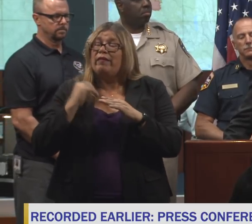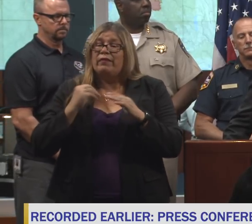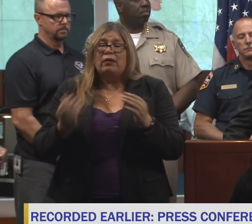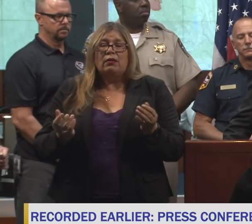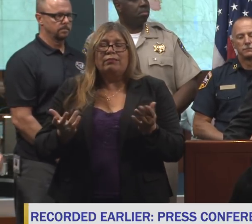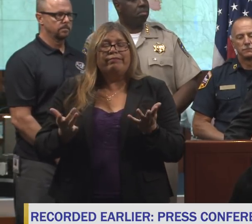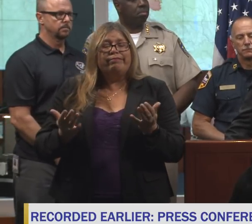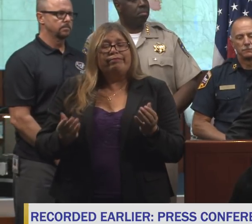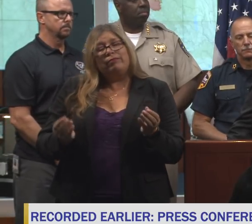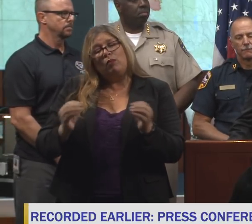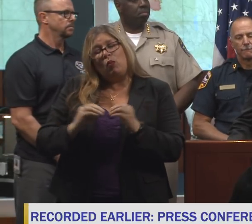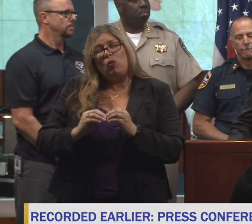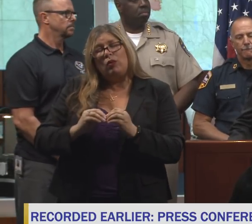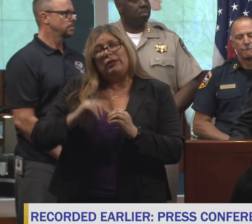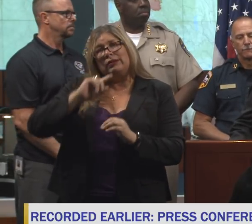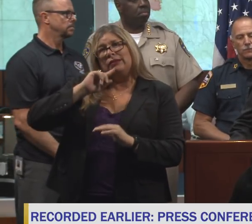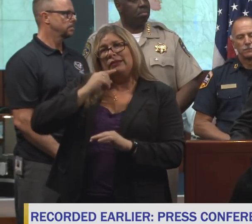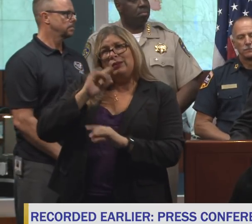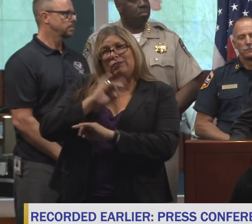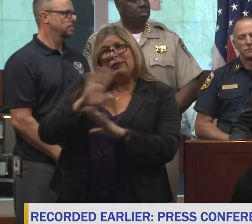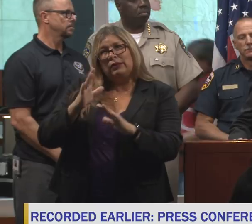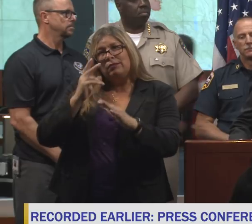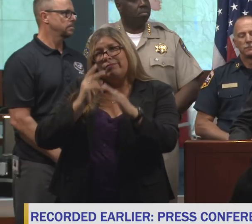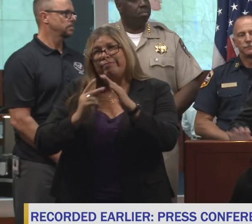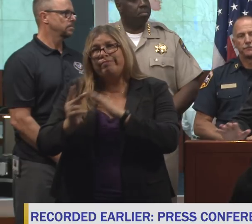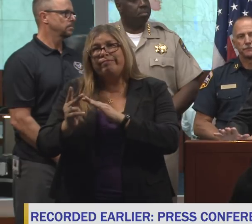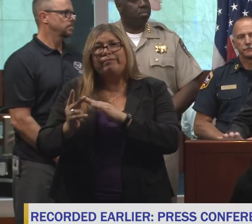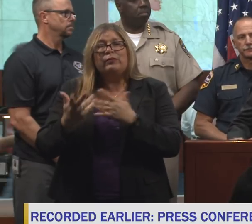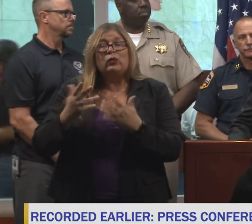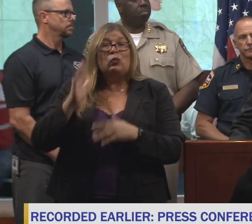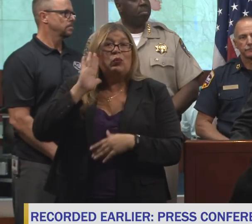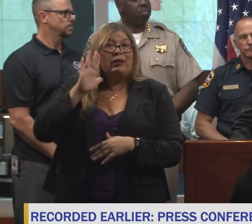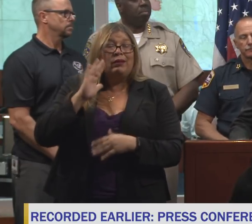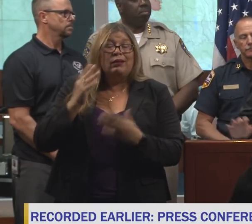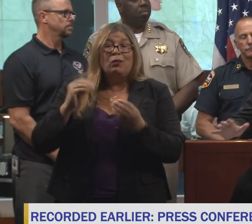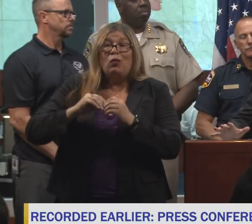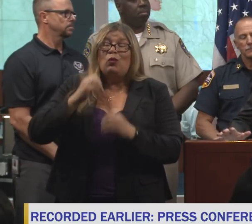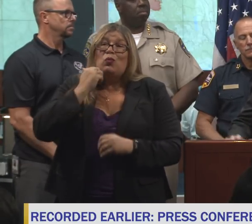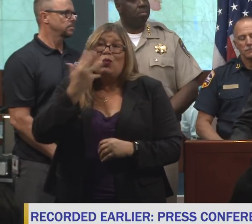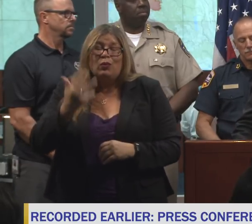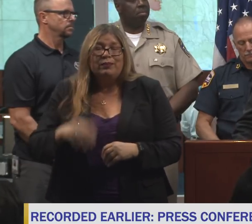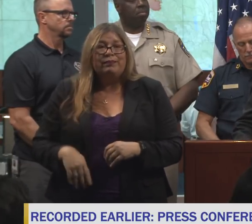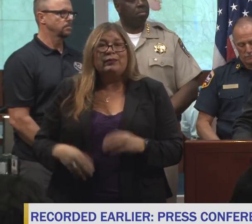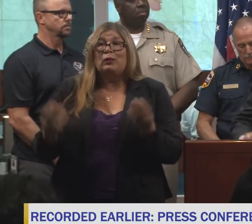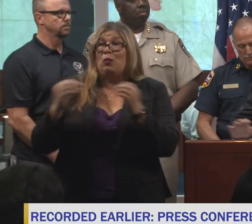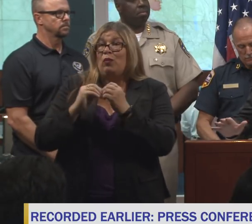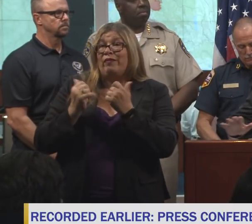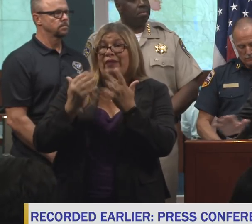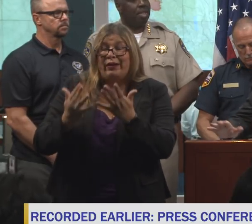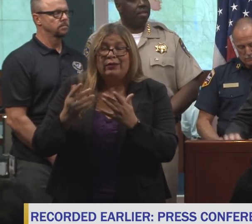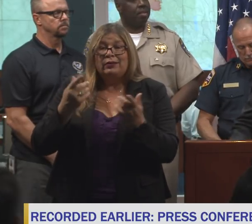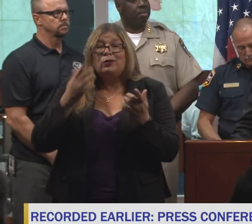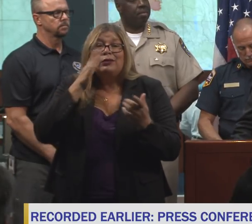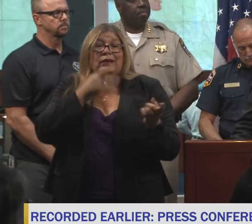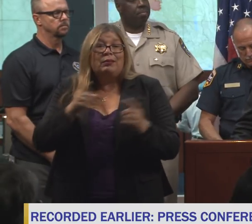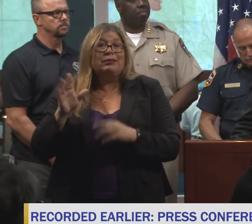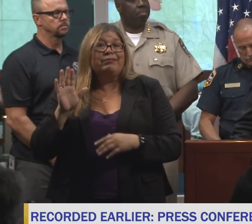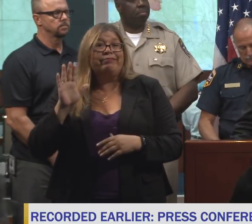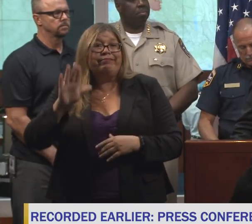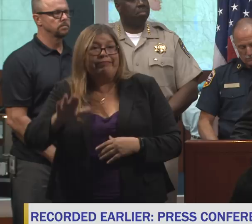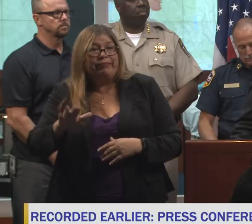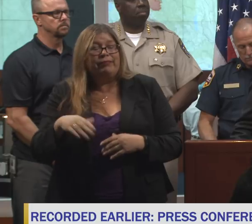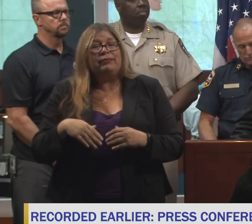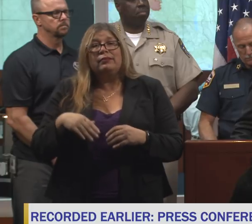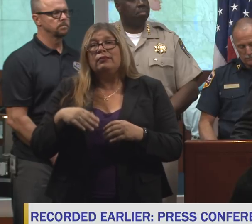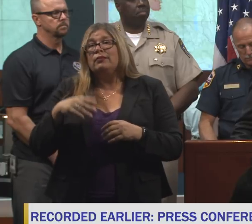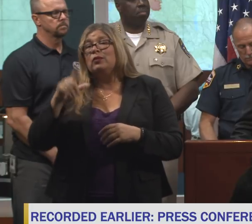predictions of warming and fires to occur later in the century,